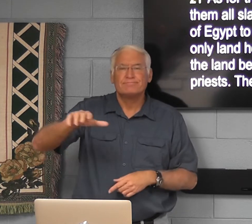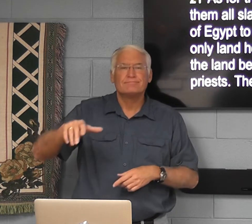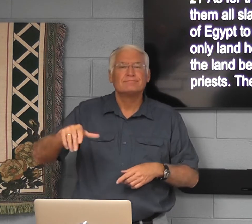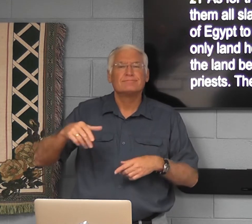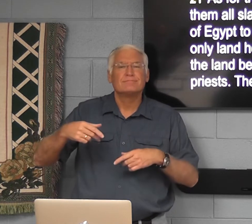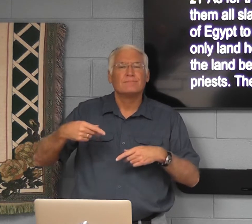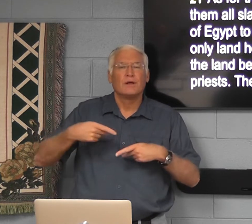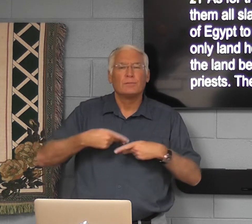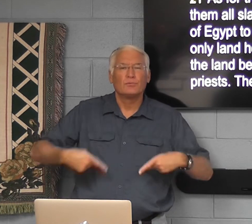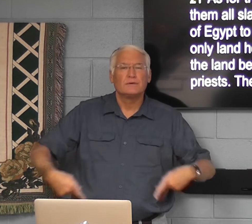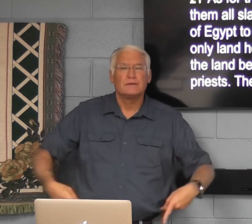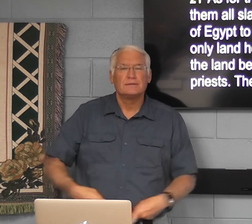belonged to the priests.